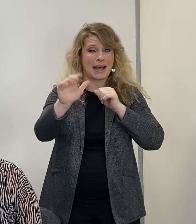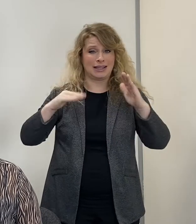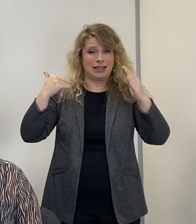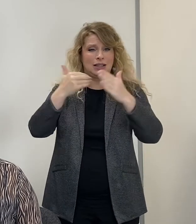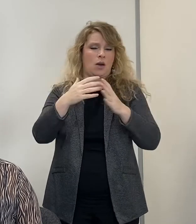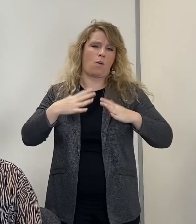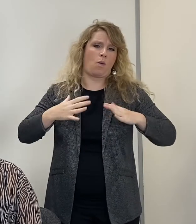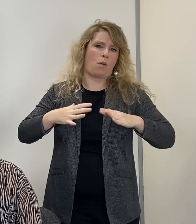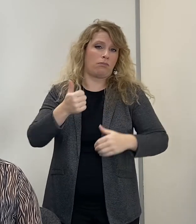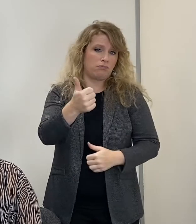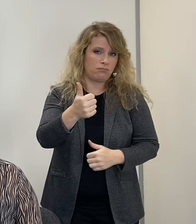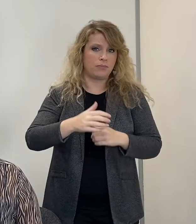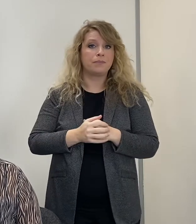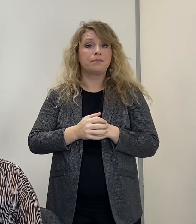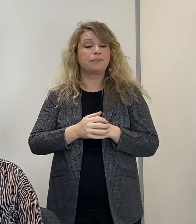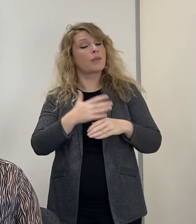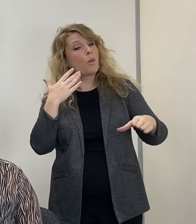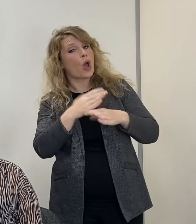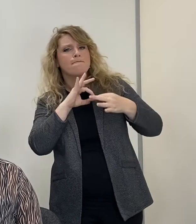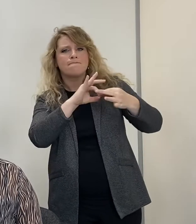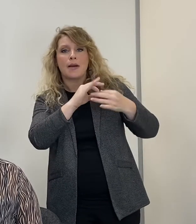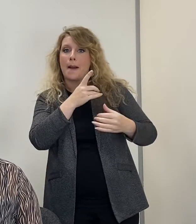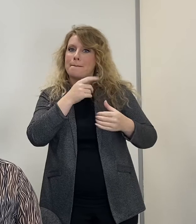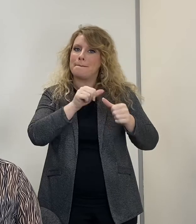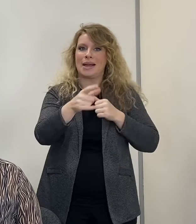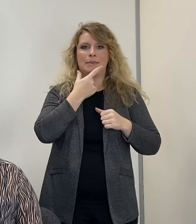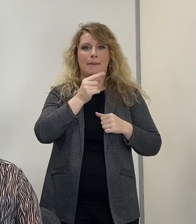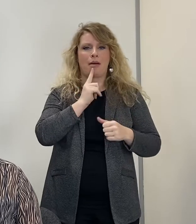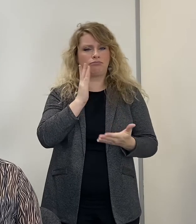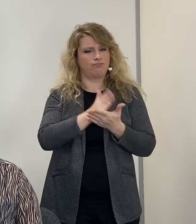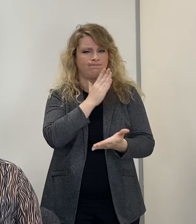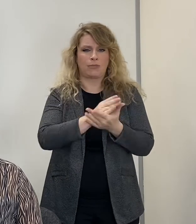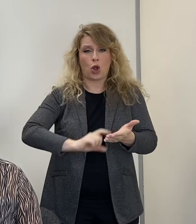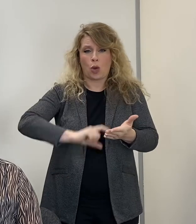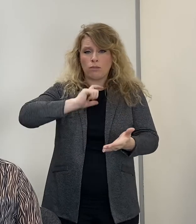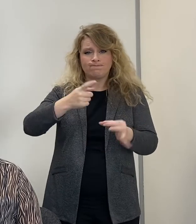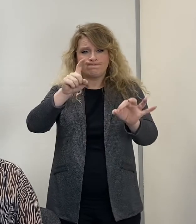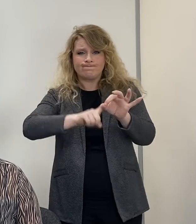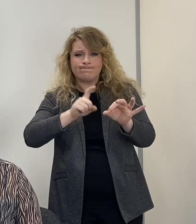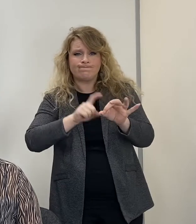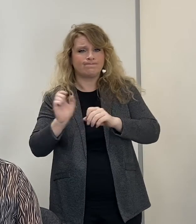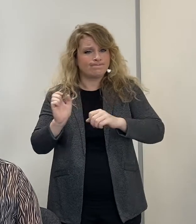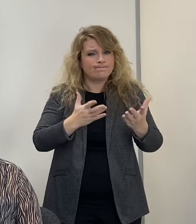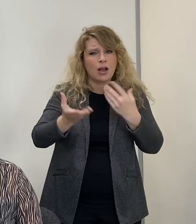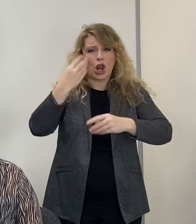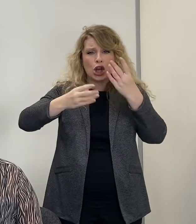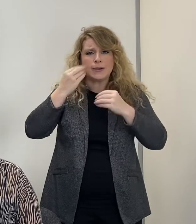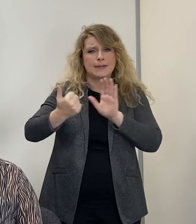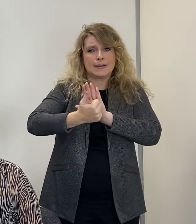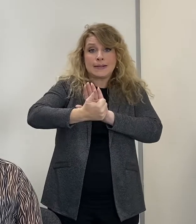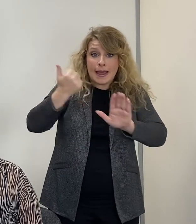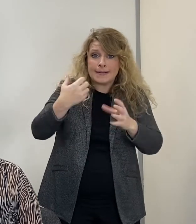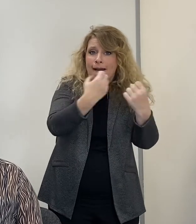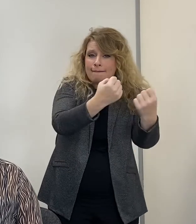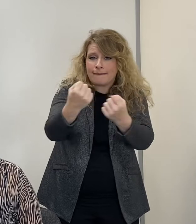the best they can possibly be. Working with the best people, we are confident that these qualifications will provide our learners